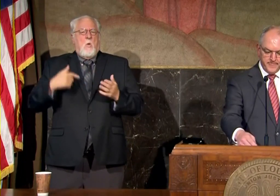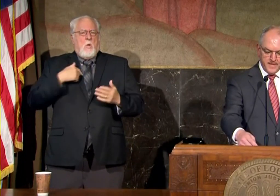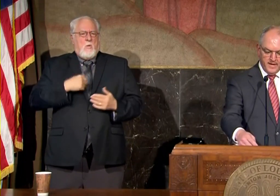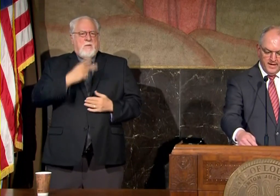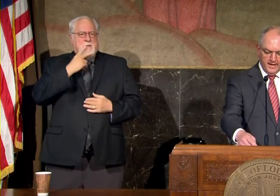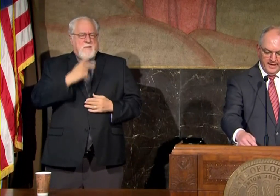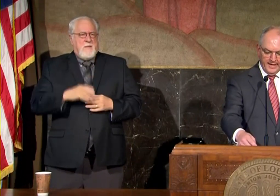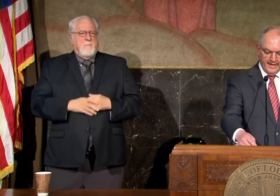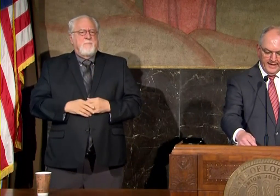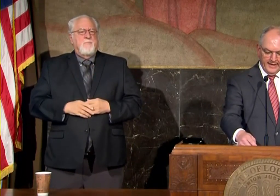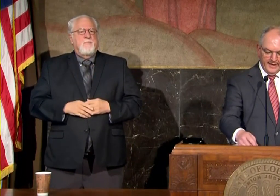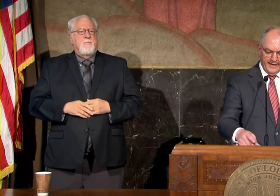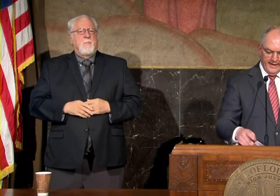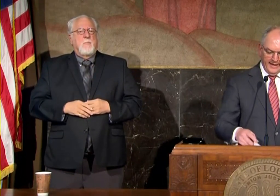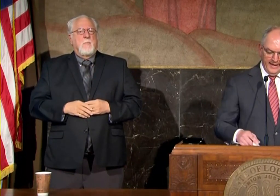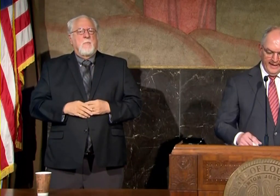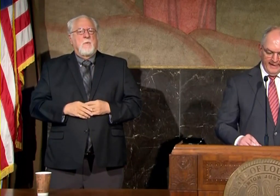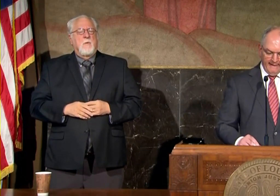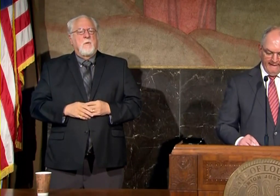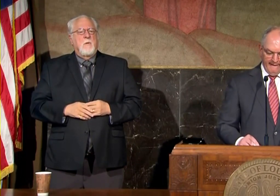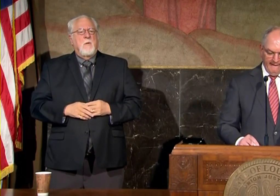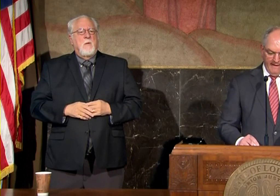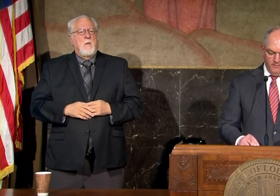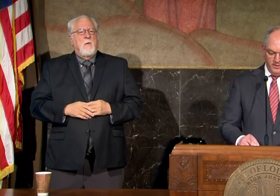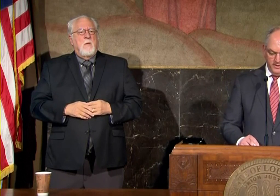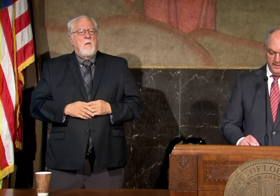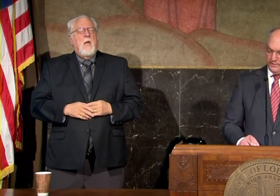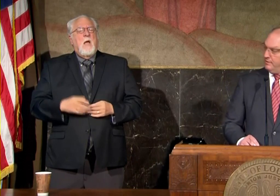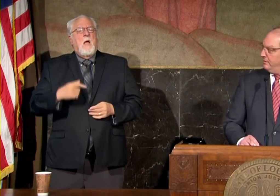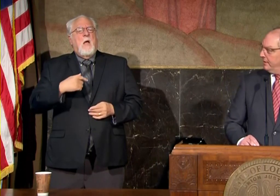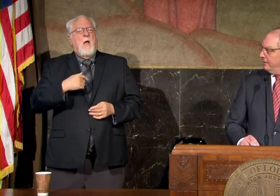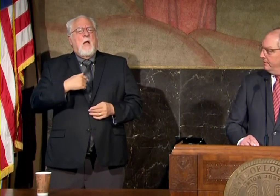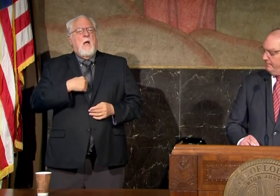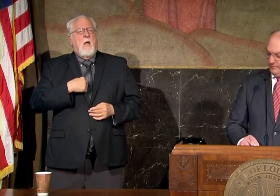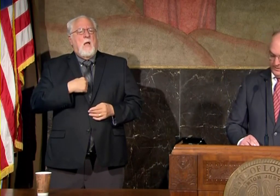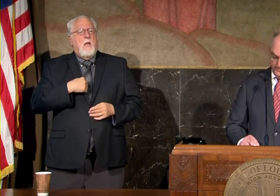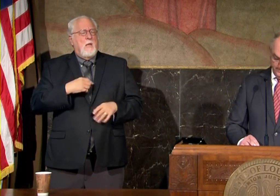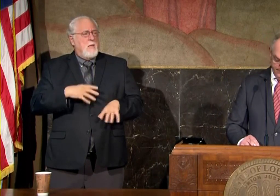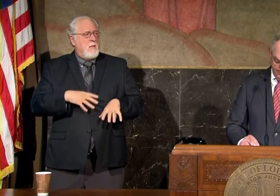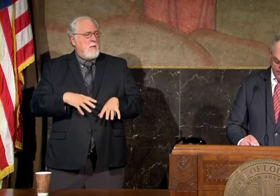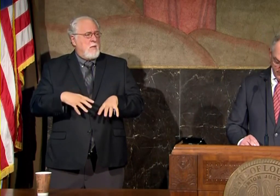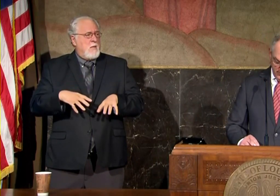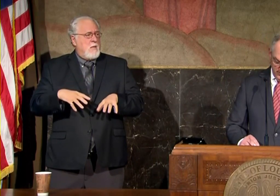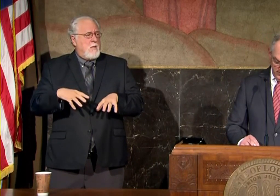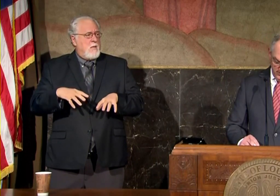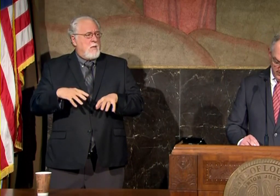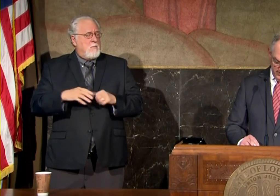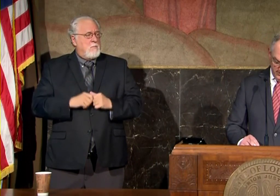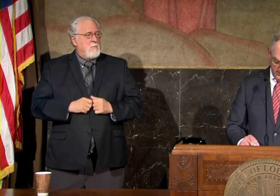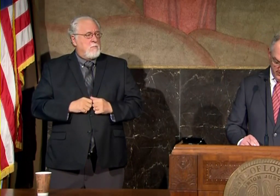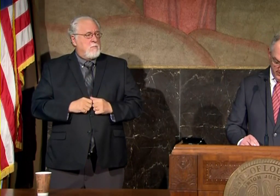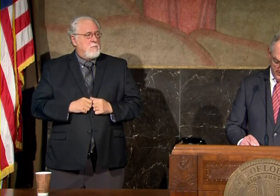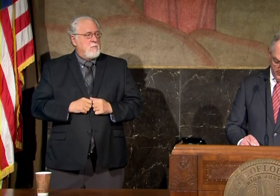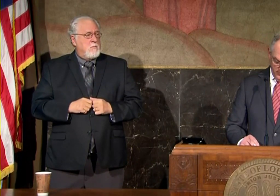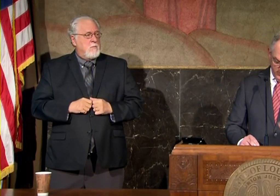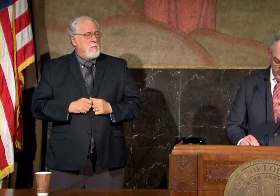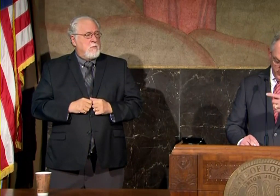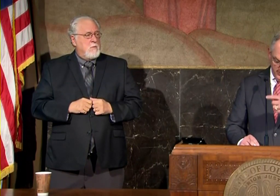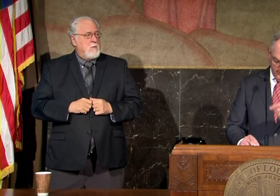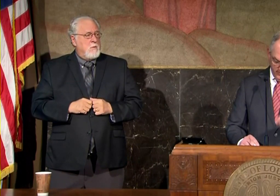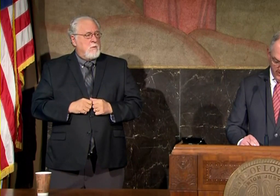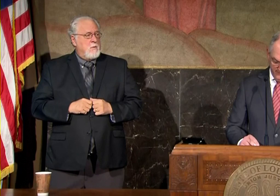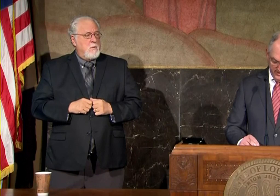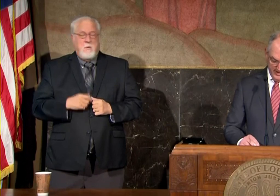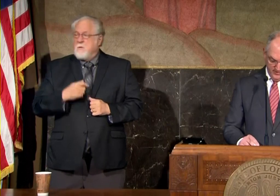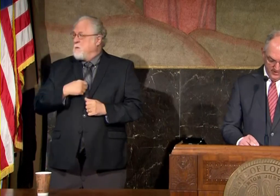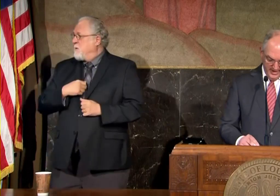I I would take the the I don't know if we're going to